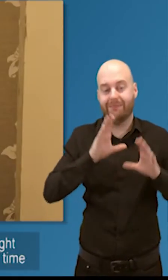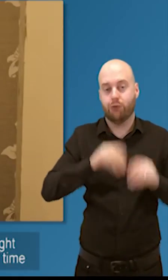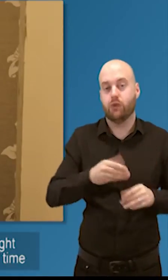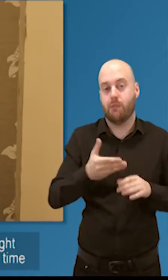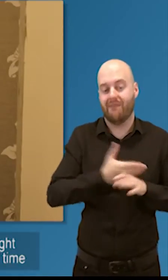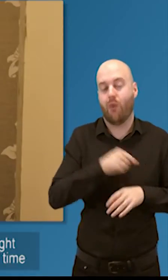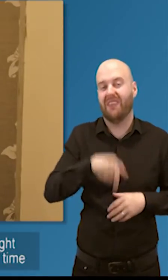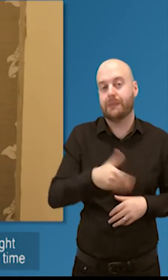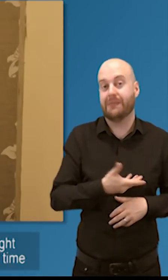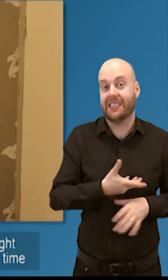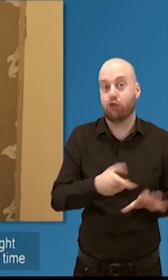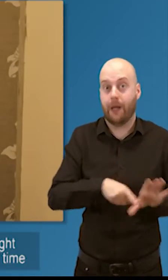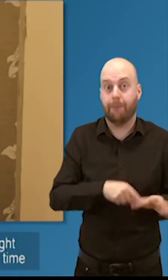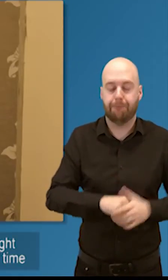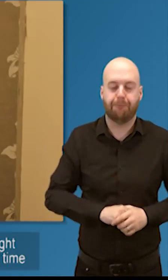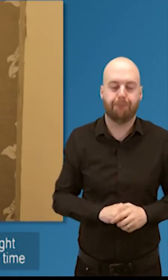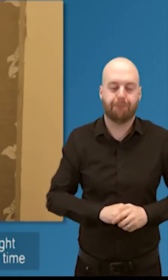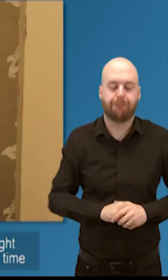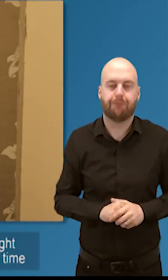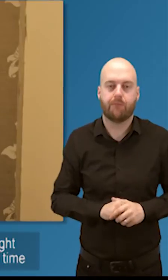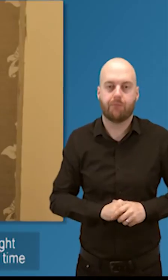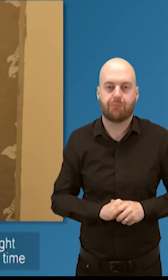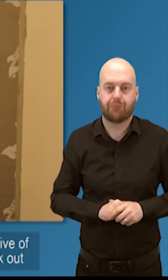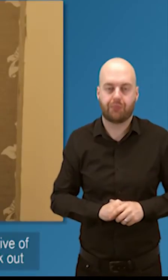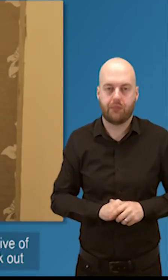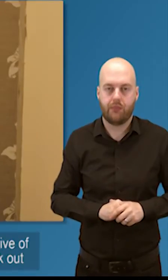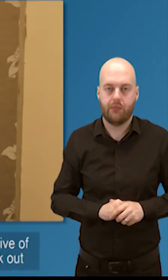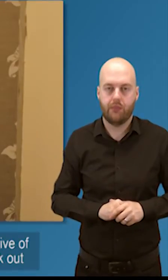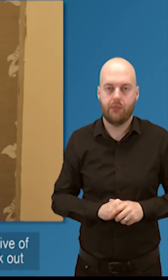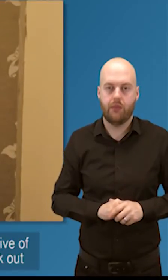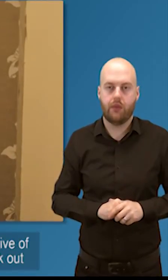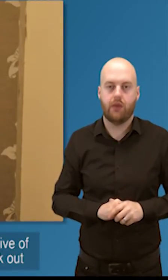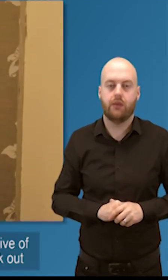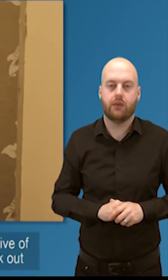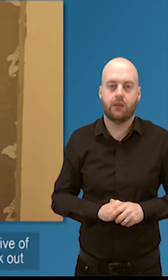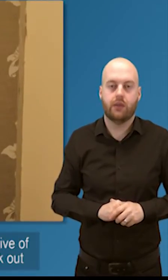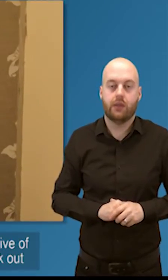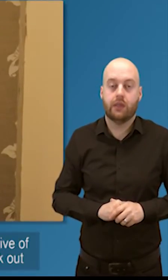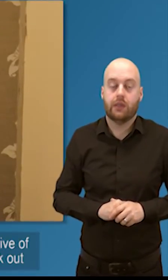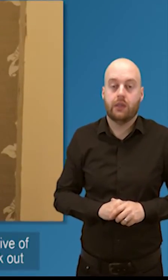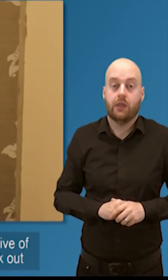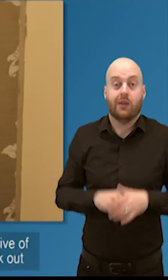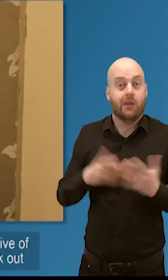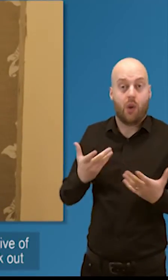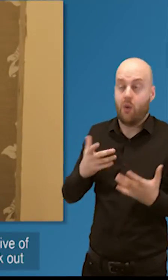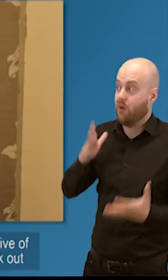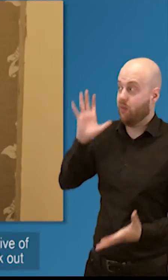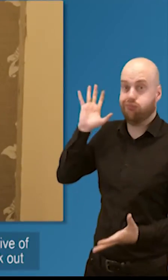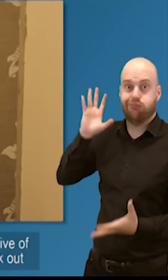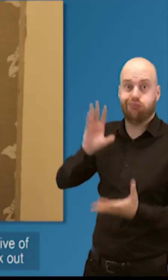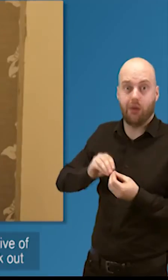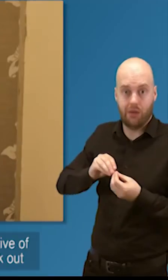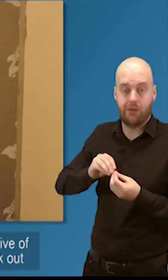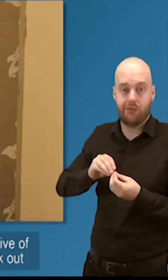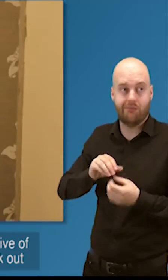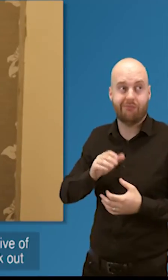the right things and in fact i've been and spending quite a lot of time with and the chief exec of of savo the chief is the chief